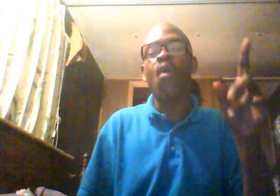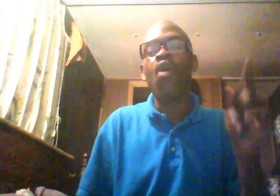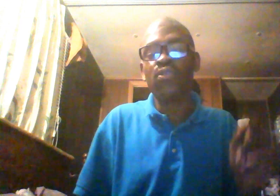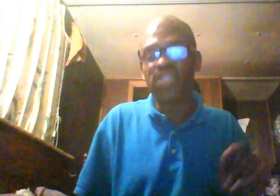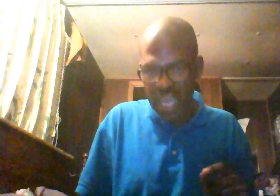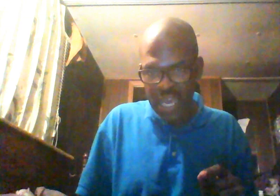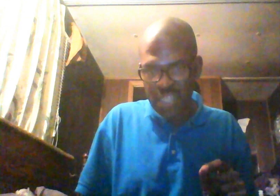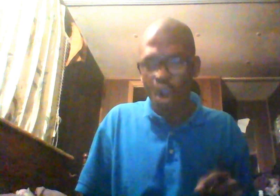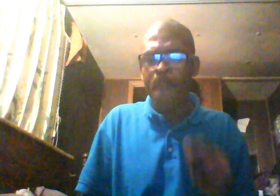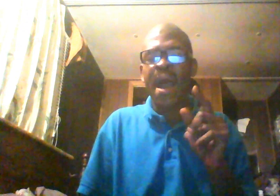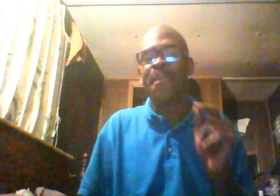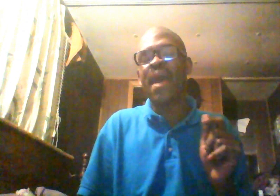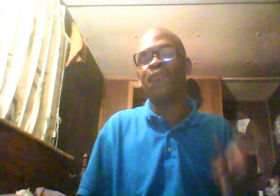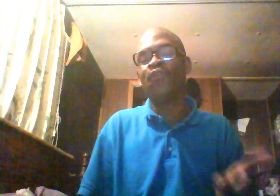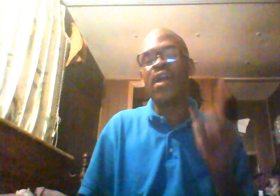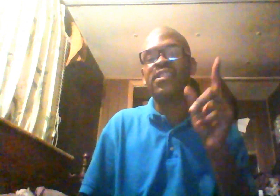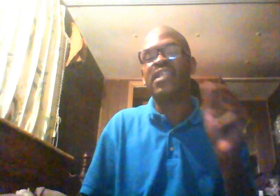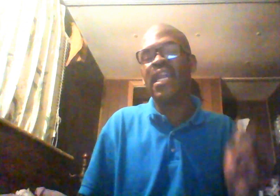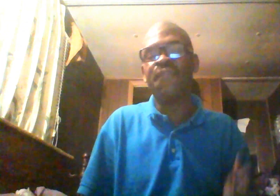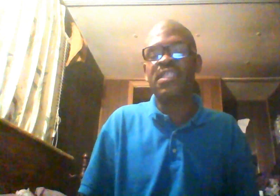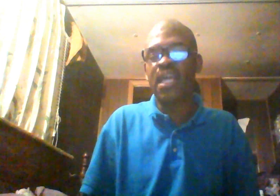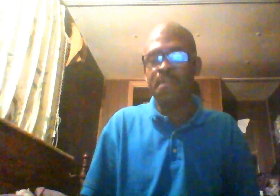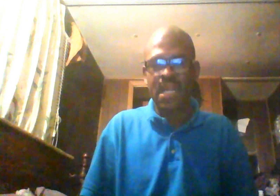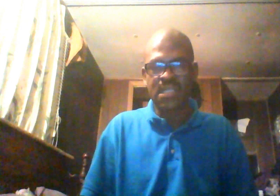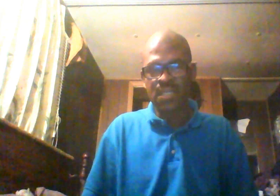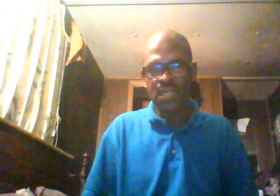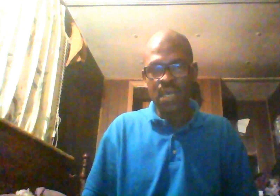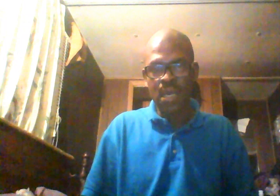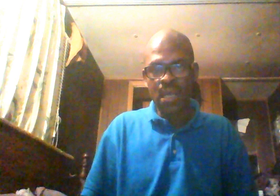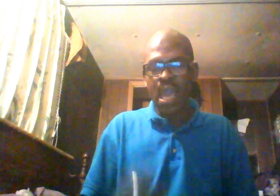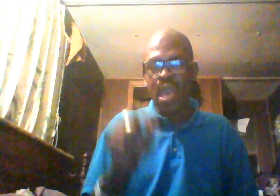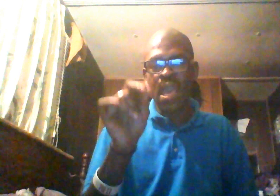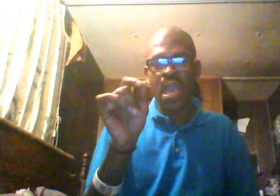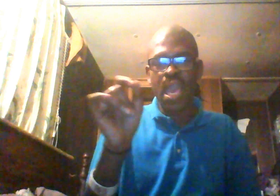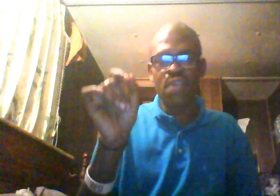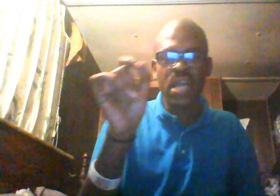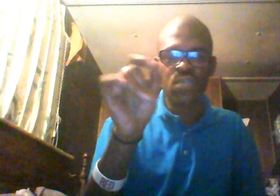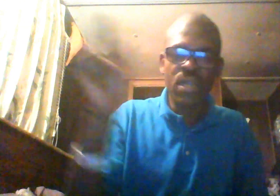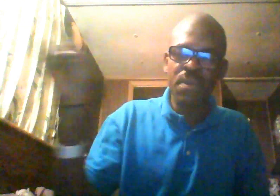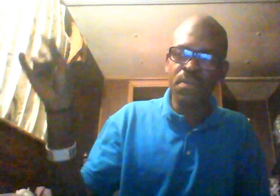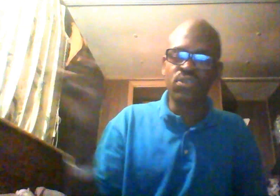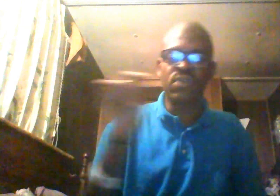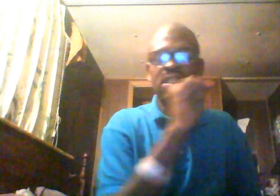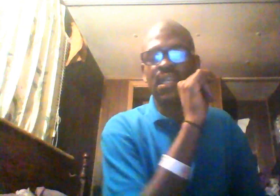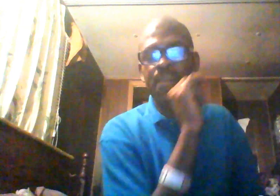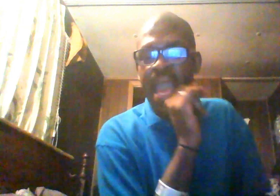walk on stage or pop out of the floor and stand there for 10 minutes. And, you got 20 people on stretches in the back.